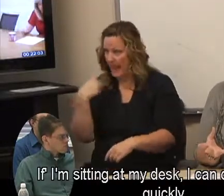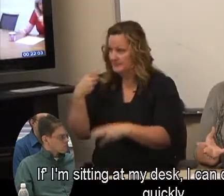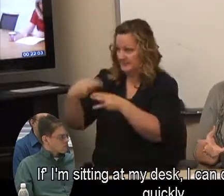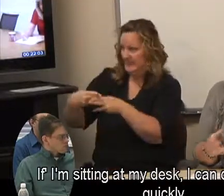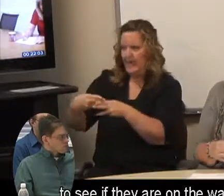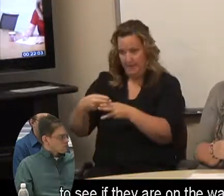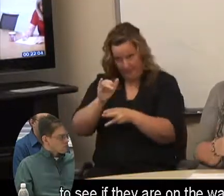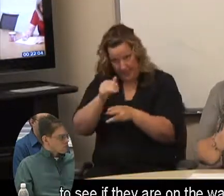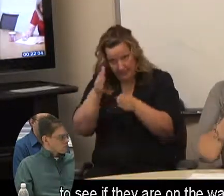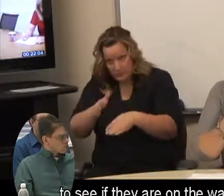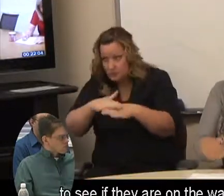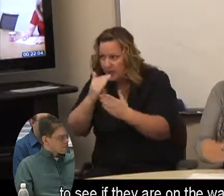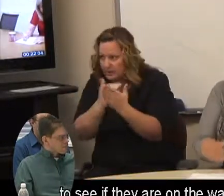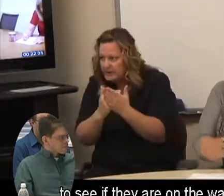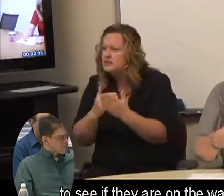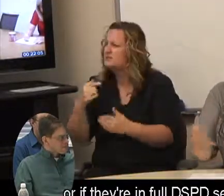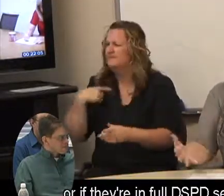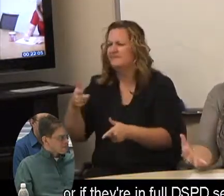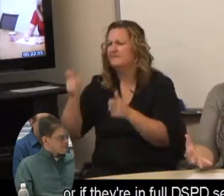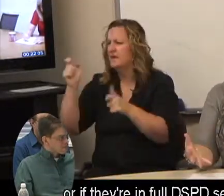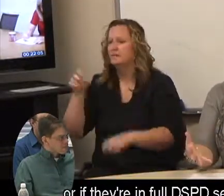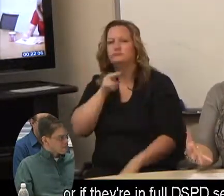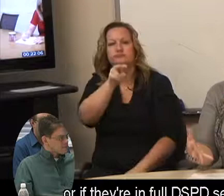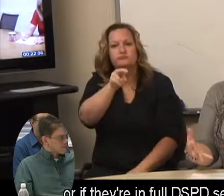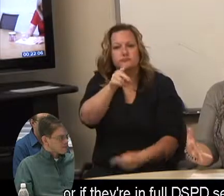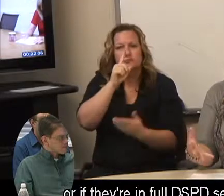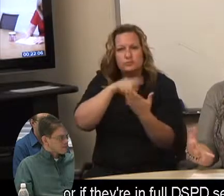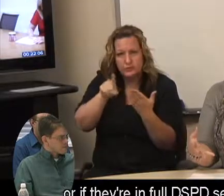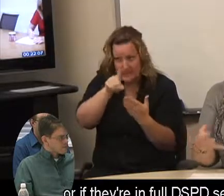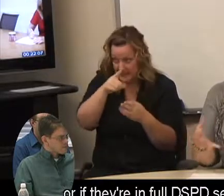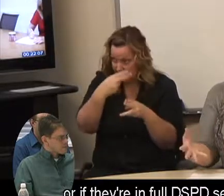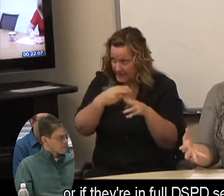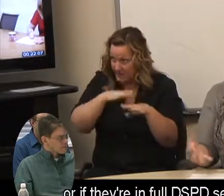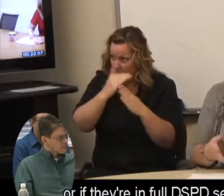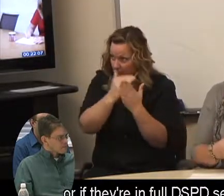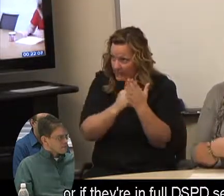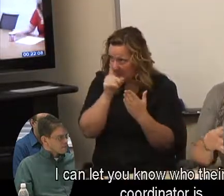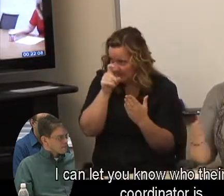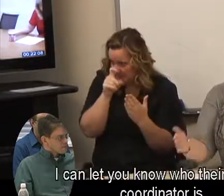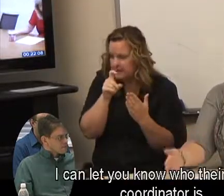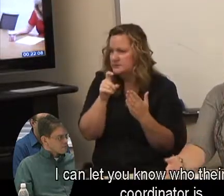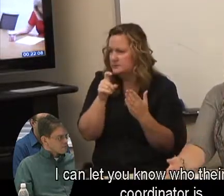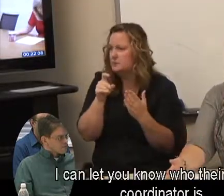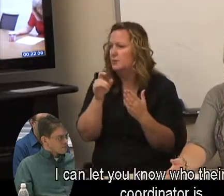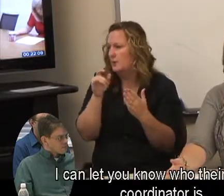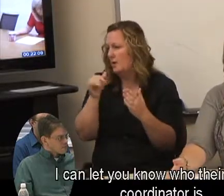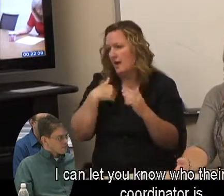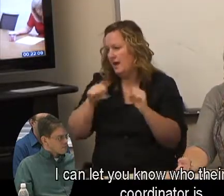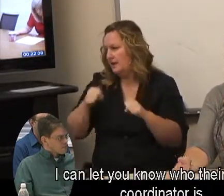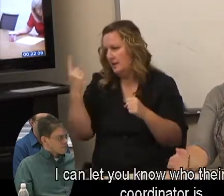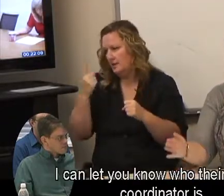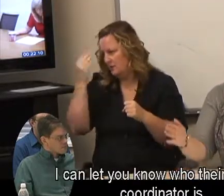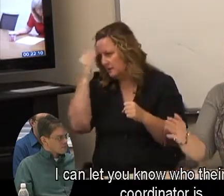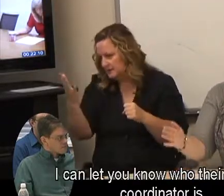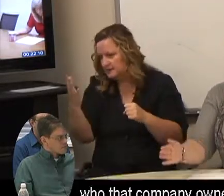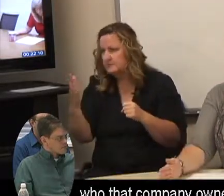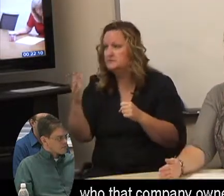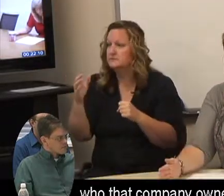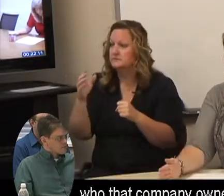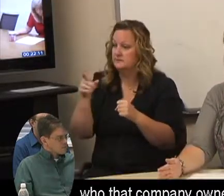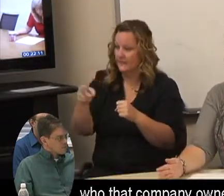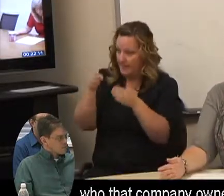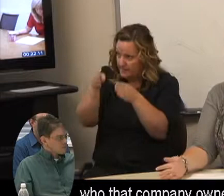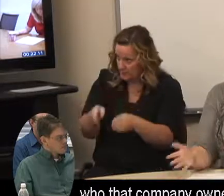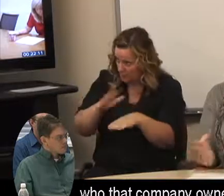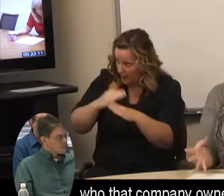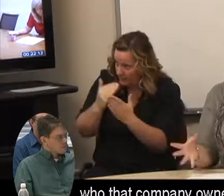quickly to see if they are on the waiting list or if they're in full DSPD services. I can let you know who the support coordinator is, who that